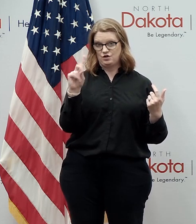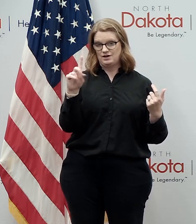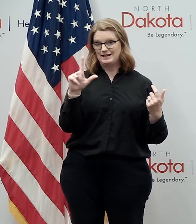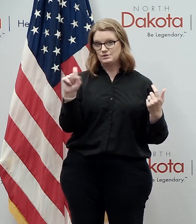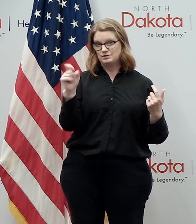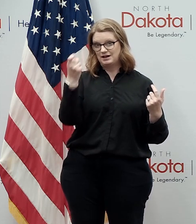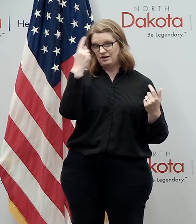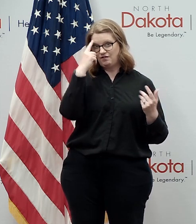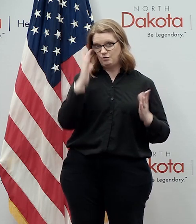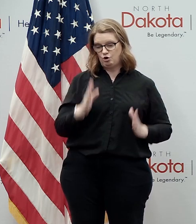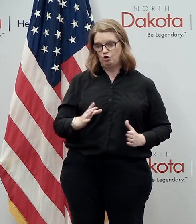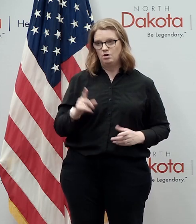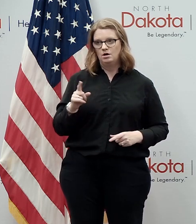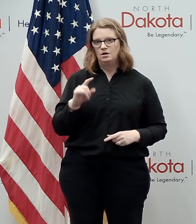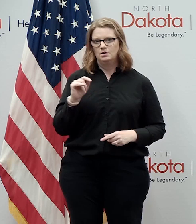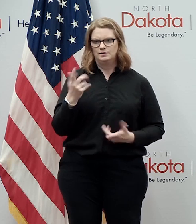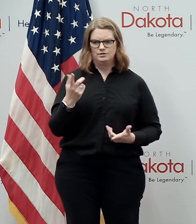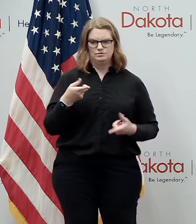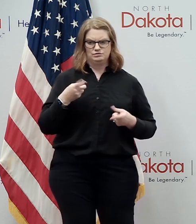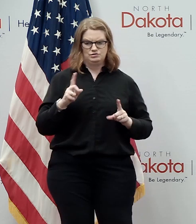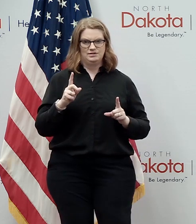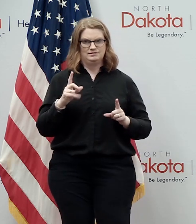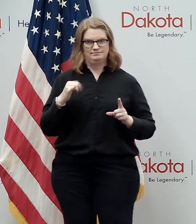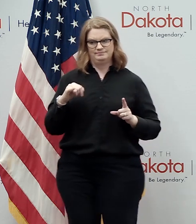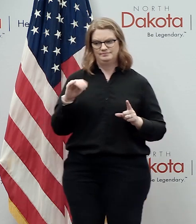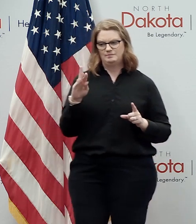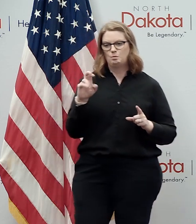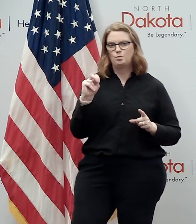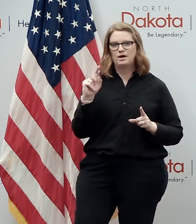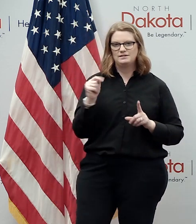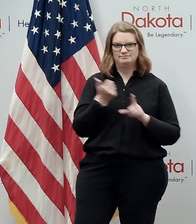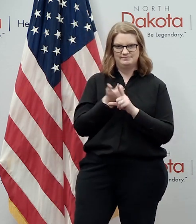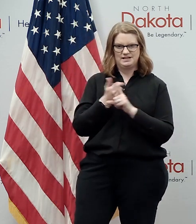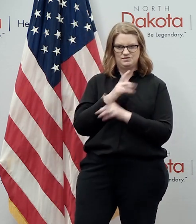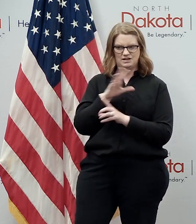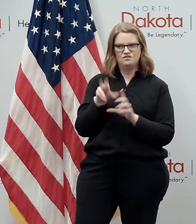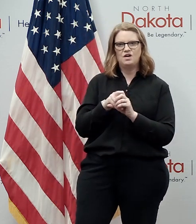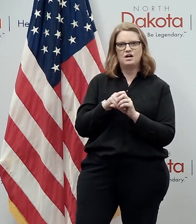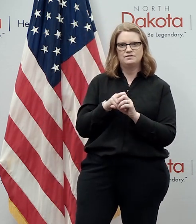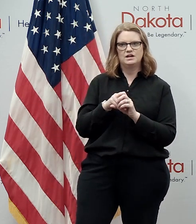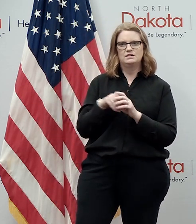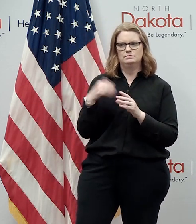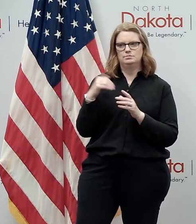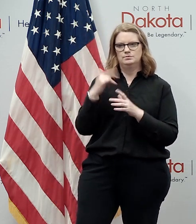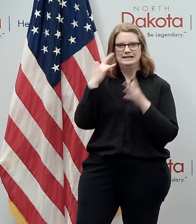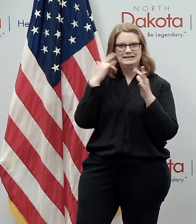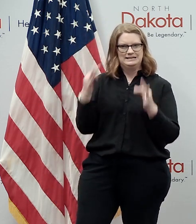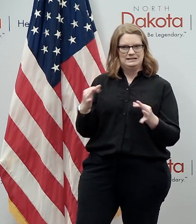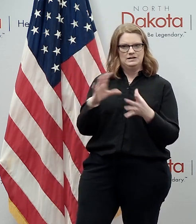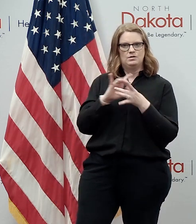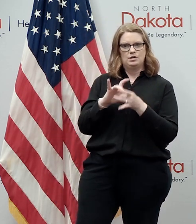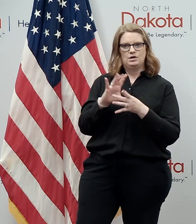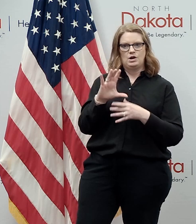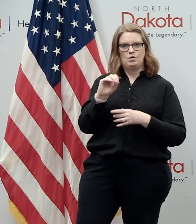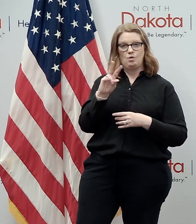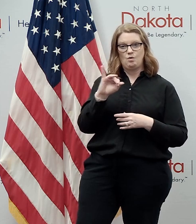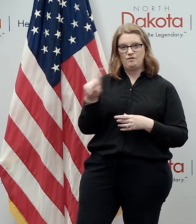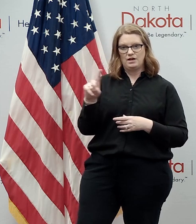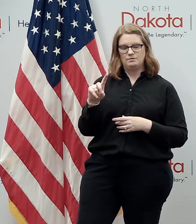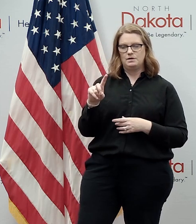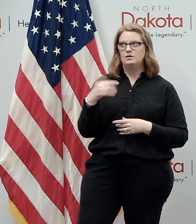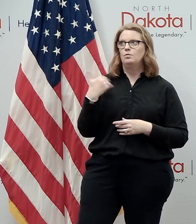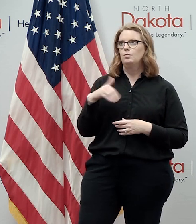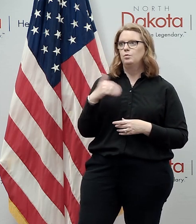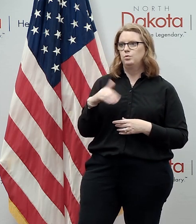because during this time frame you know brent's certainly been involved in all the big decisions we've made related to covid but he's also carved off